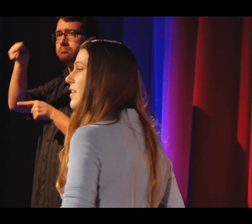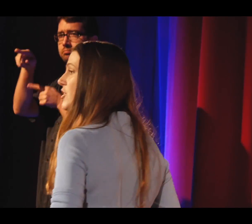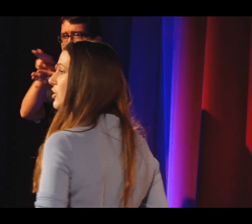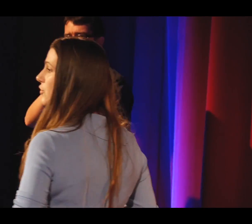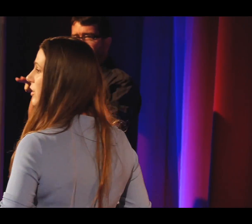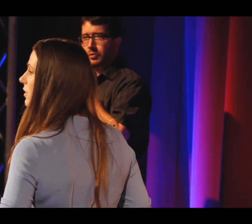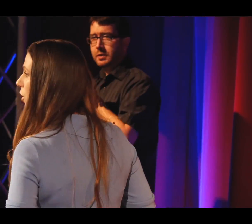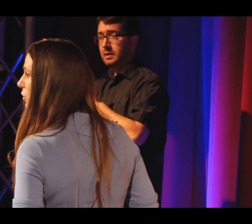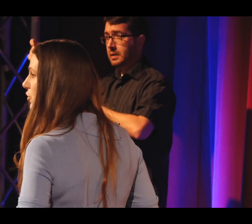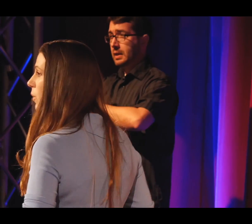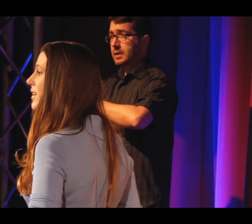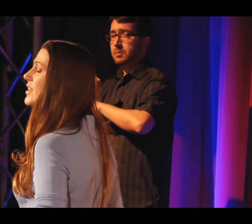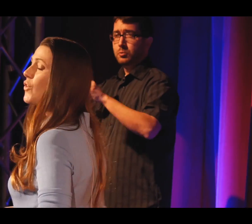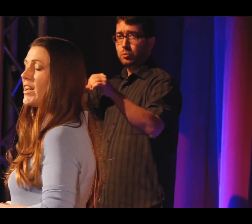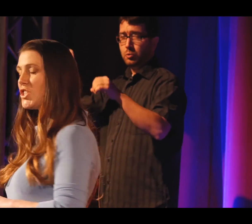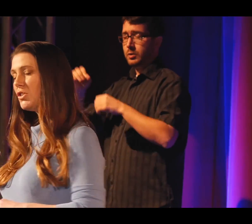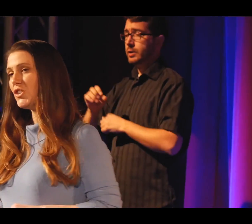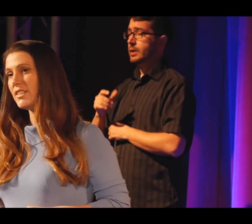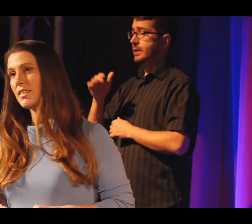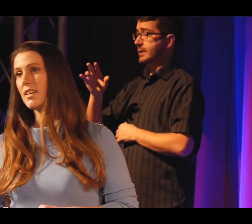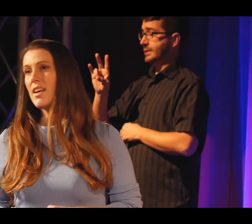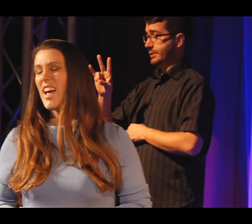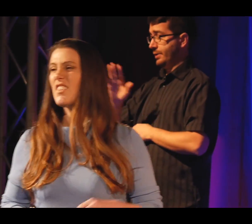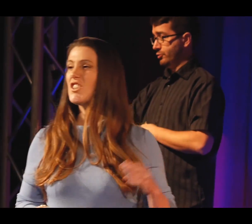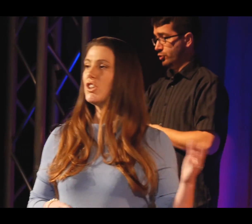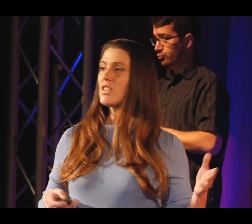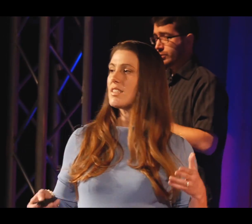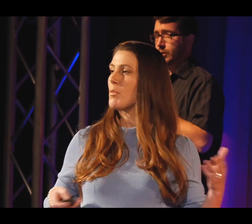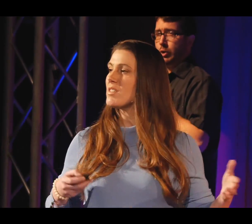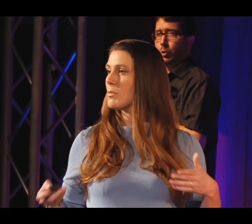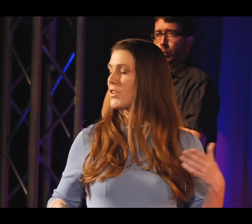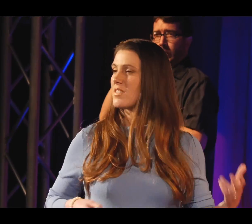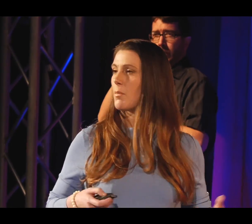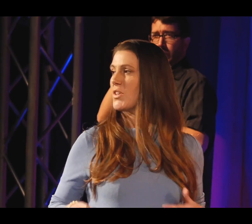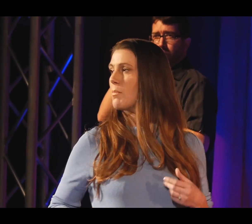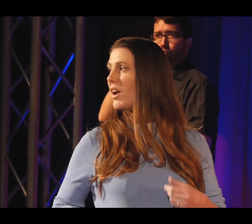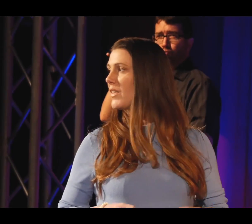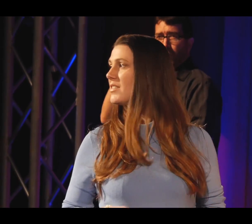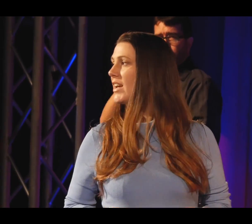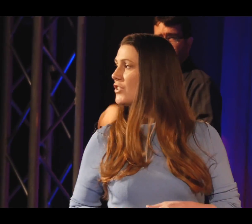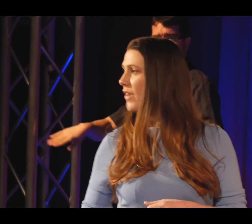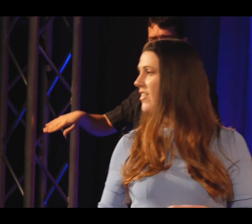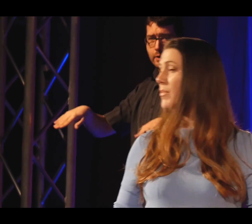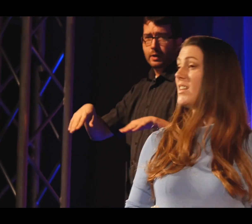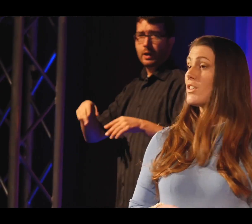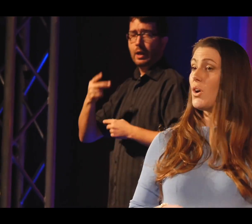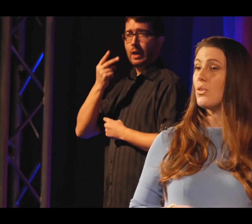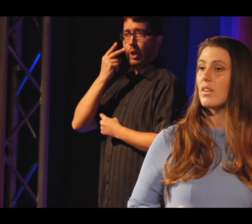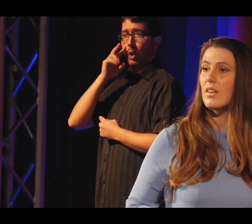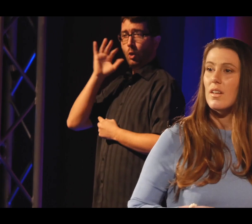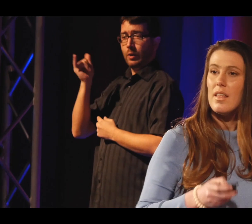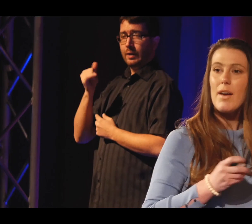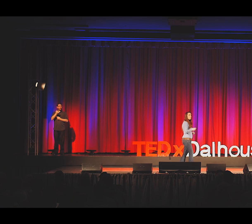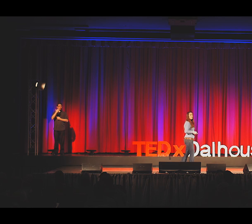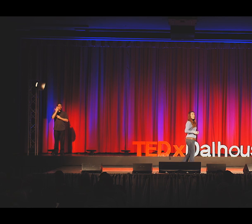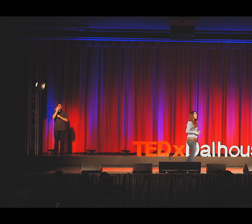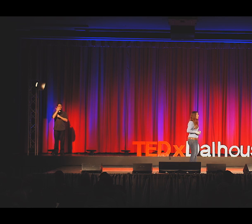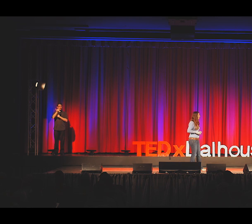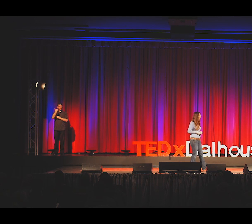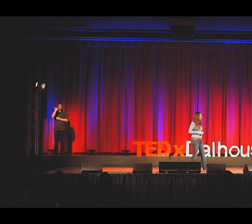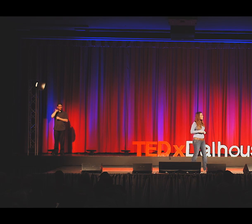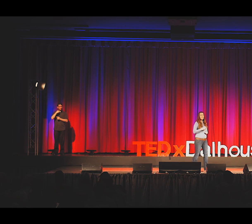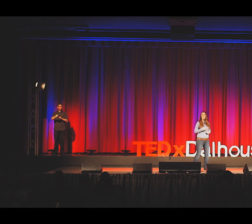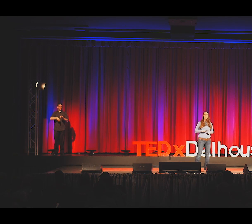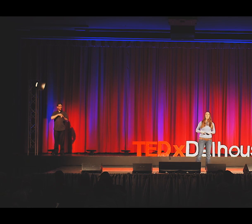She had seven children, over 20 grandchildren, and if she looks somewhat similar to somebody you met on the stage five minutes ago, that would be